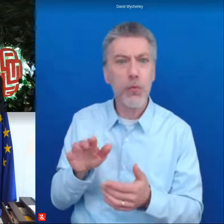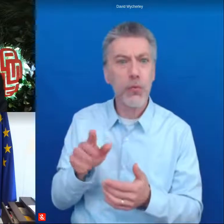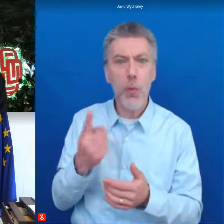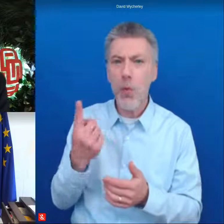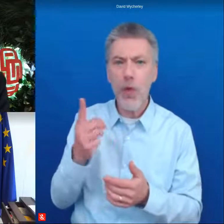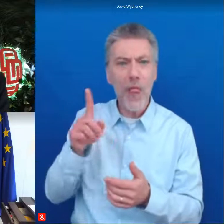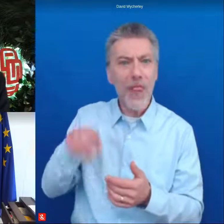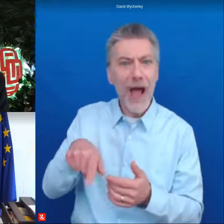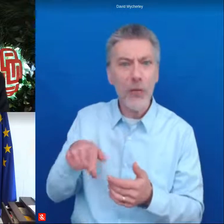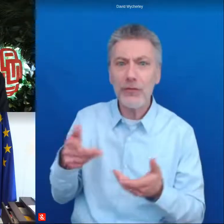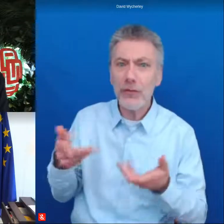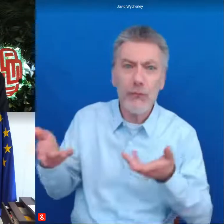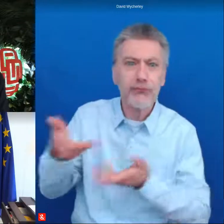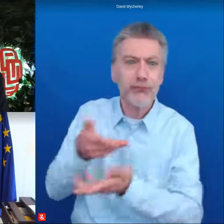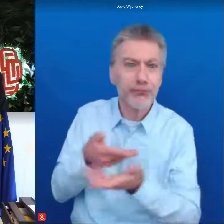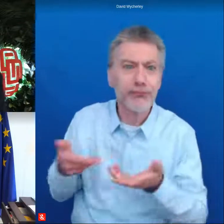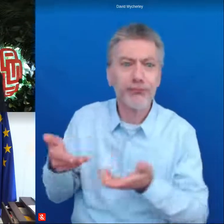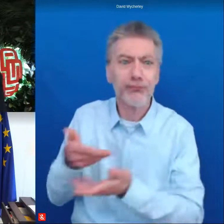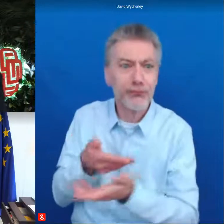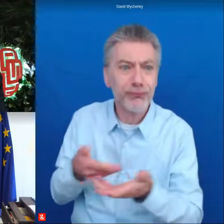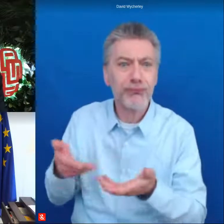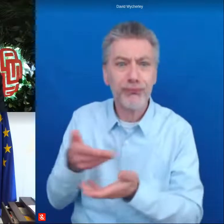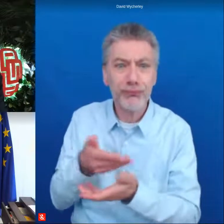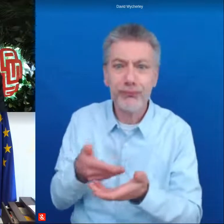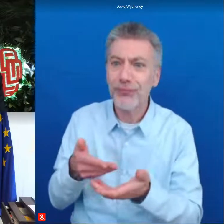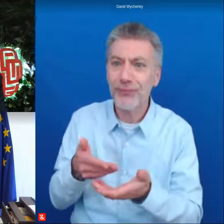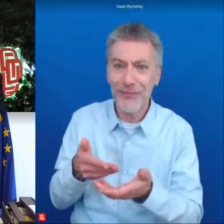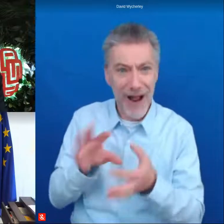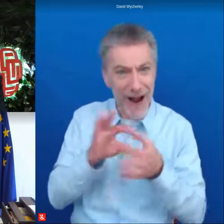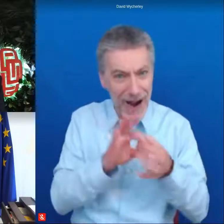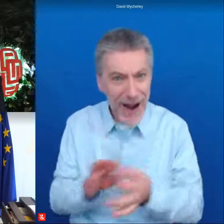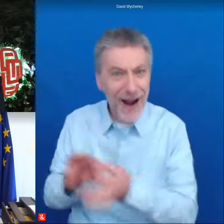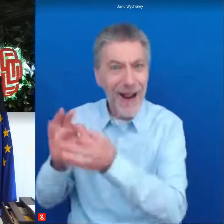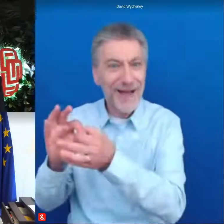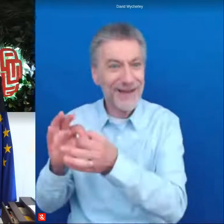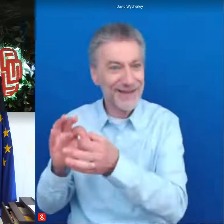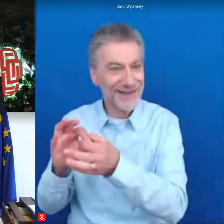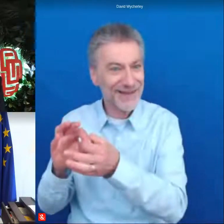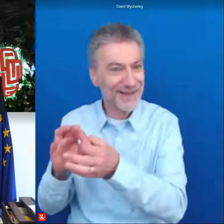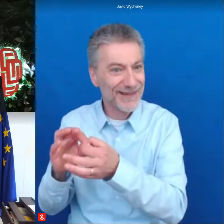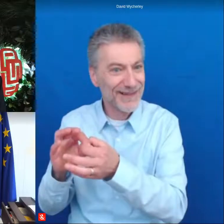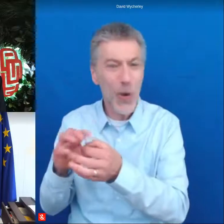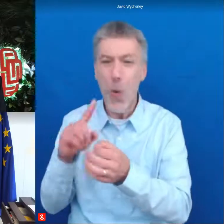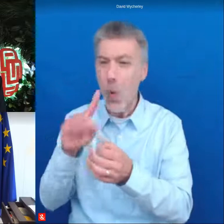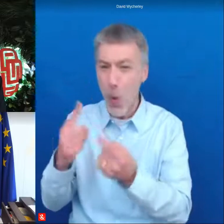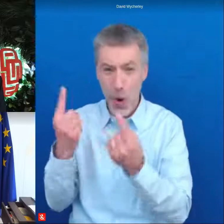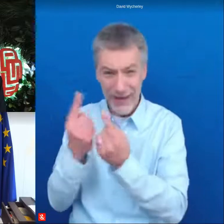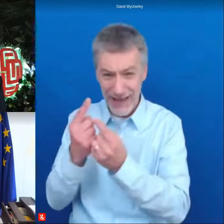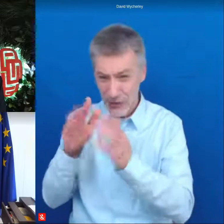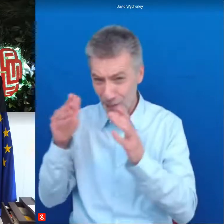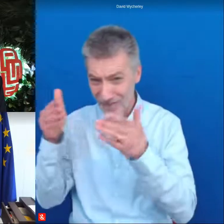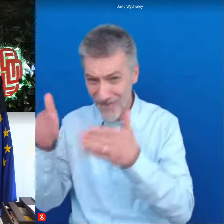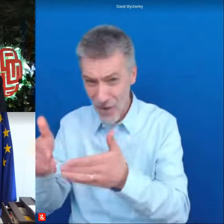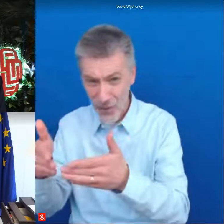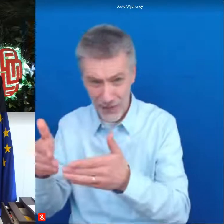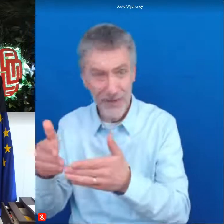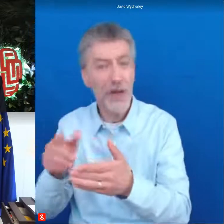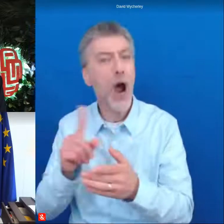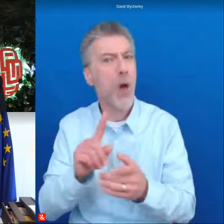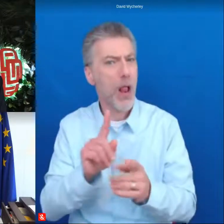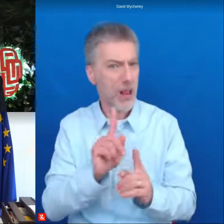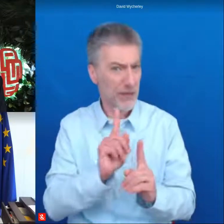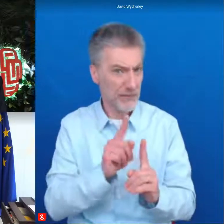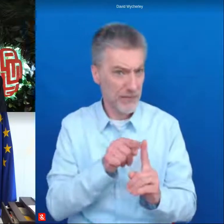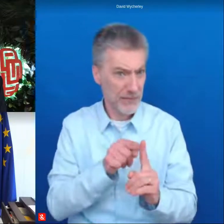participants that was a side event of this summit tackling one issue and i would like to call your attention on it